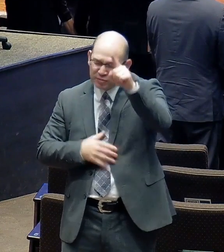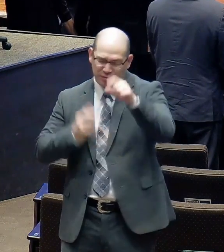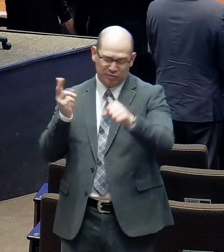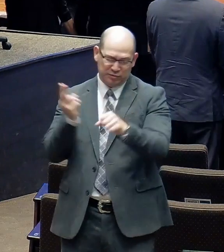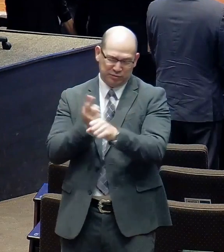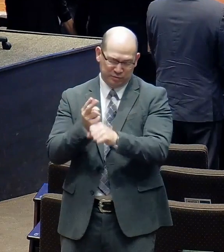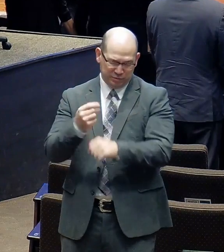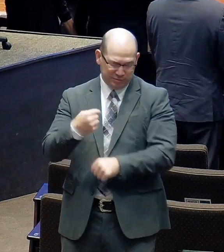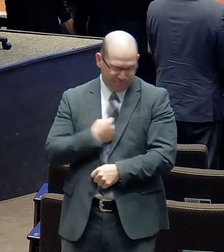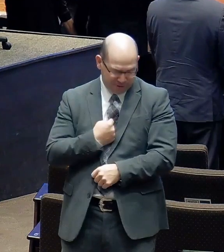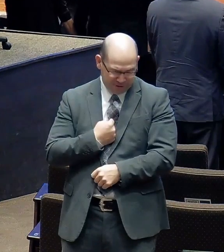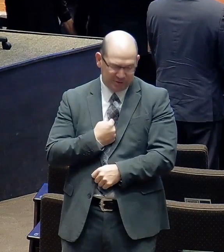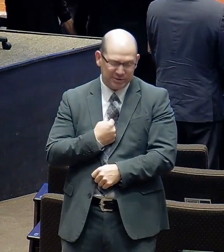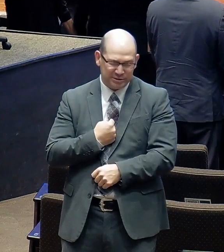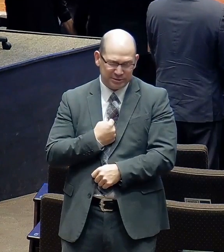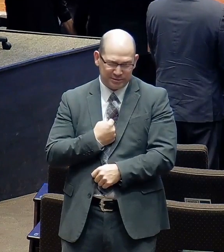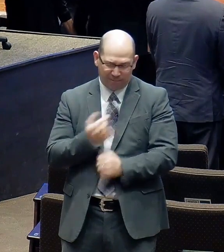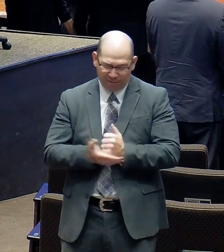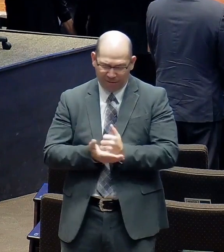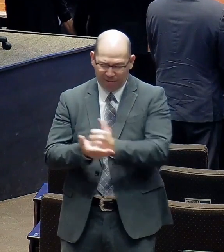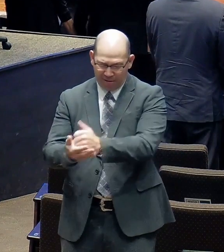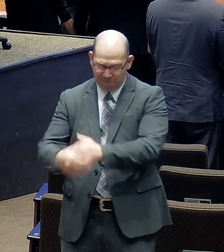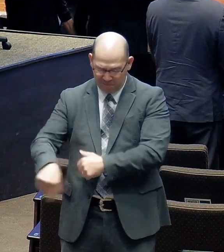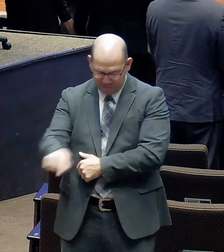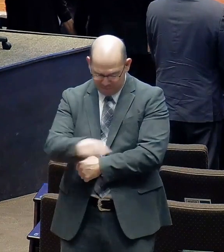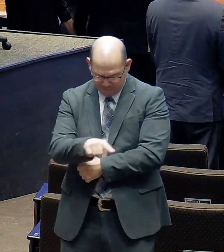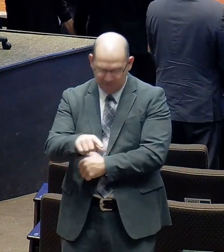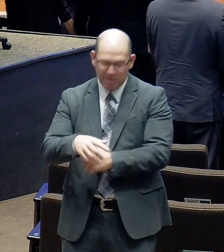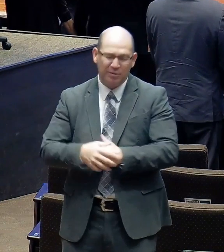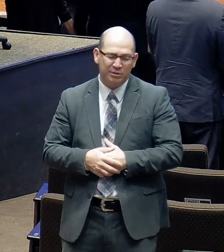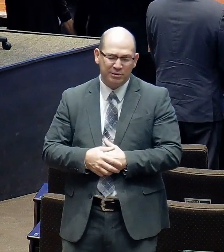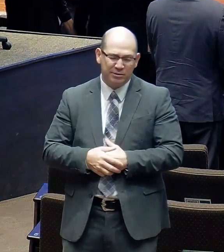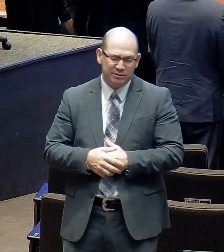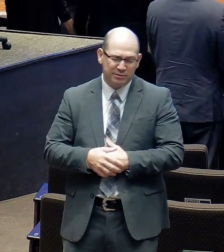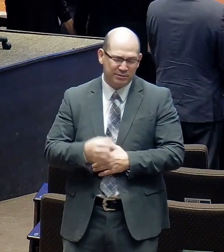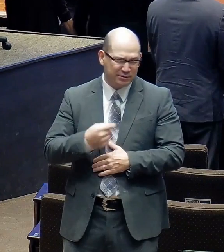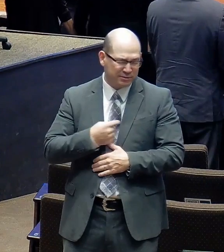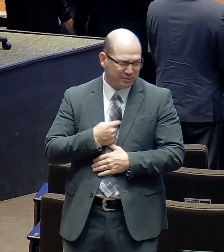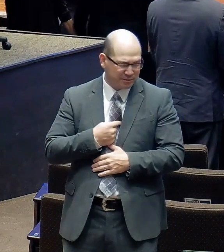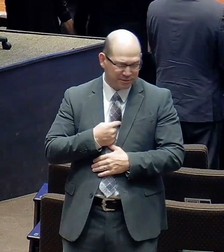I know how this morning, dear Lord, I submit myself into your hands.